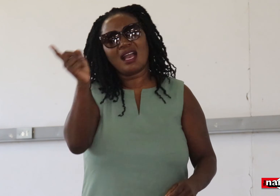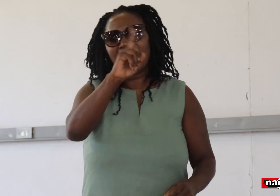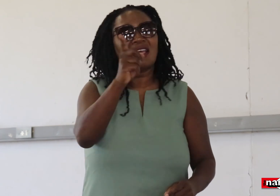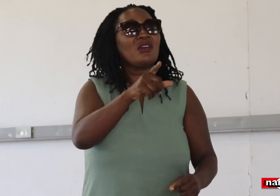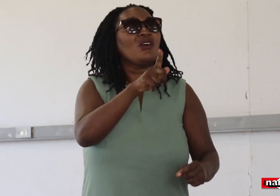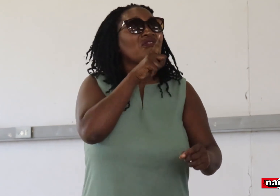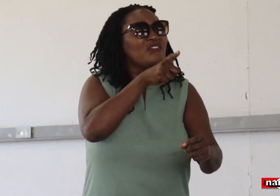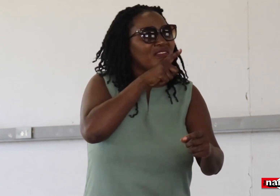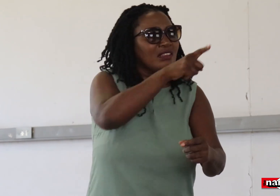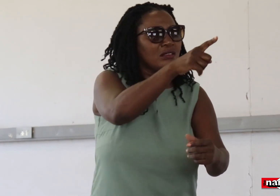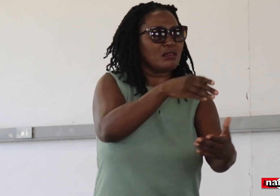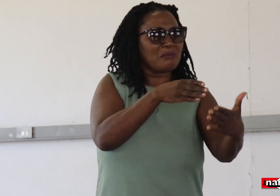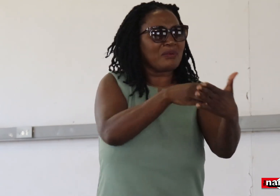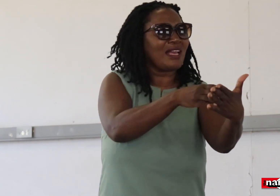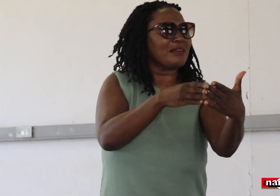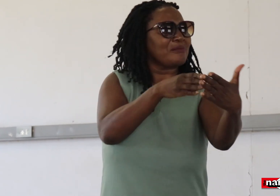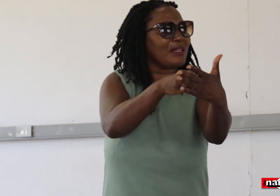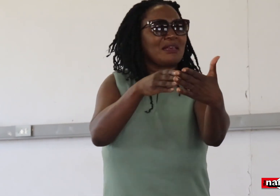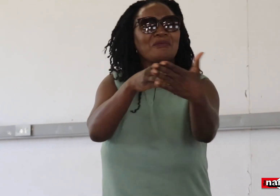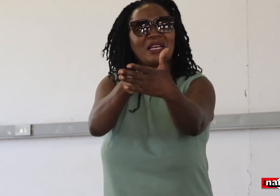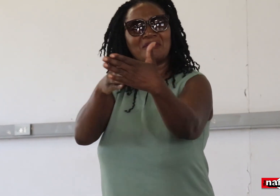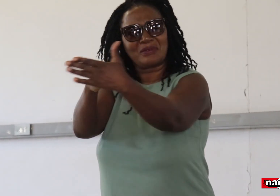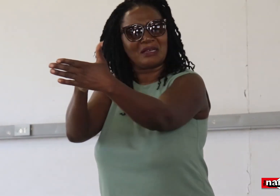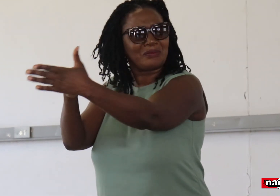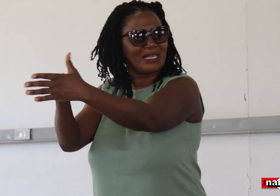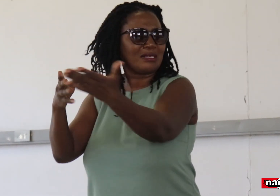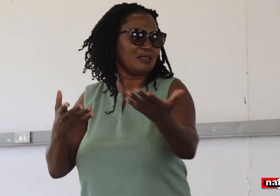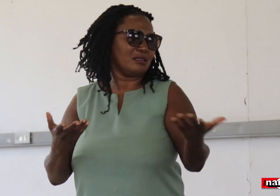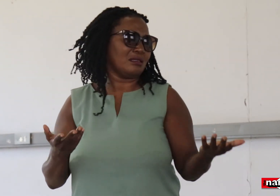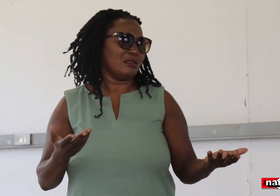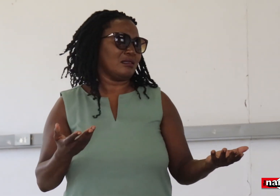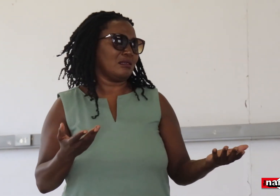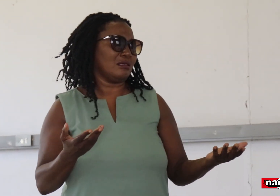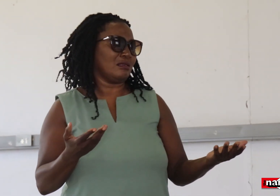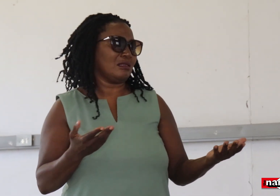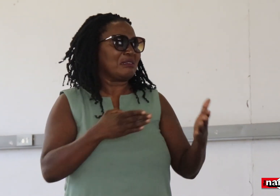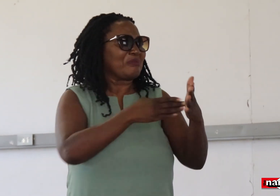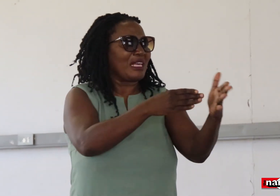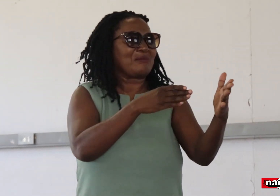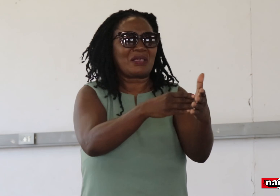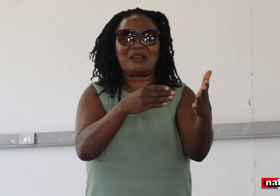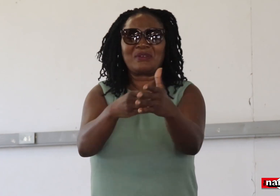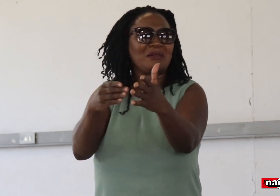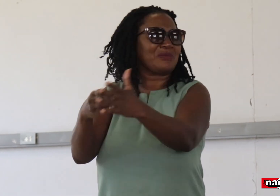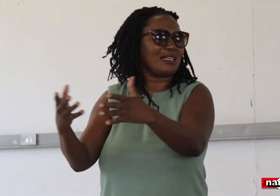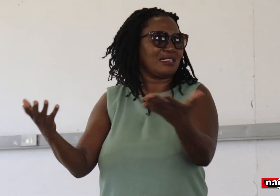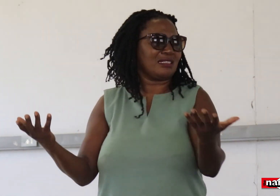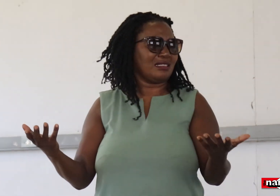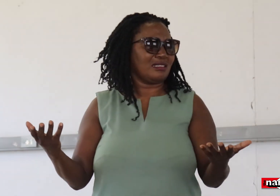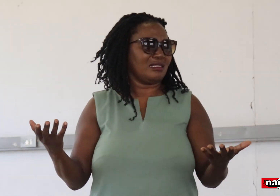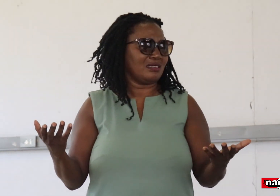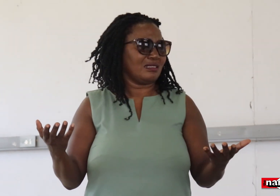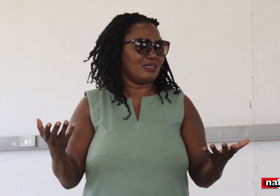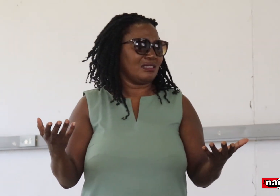that disabled people cannot do anything. So look at them. Everything is just hyper-stopped.